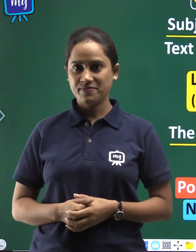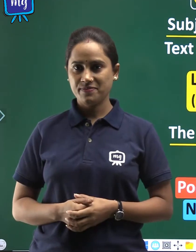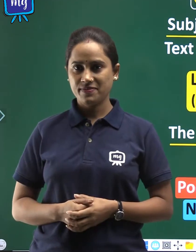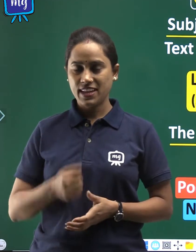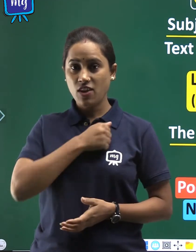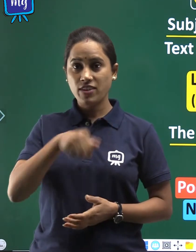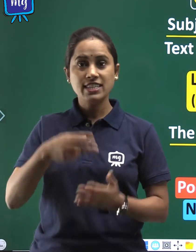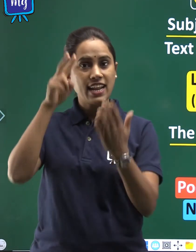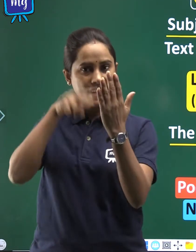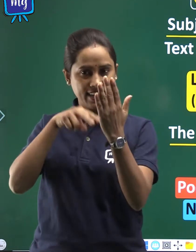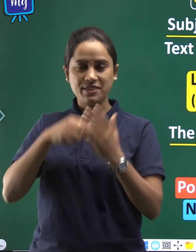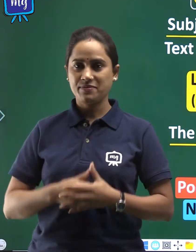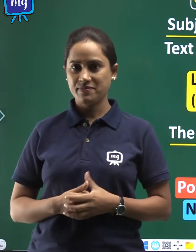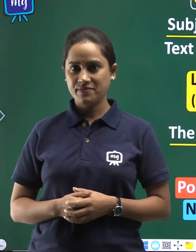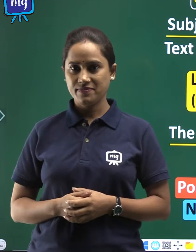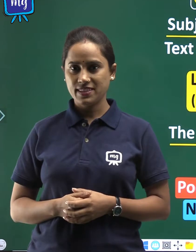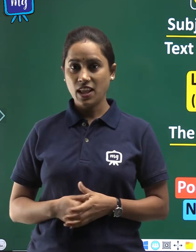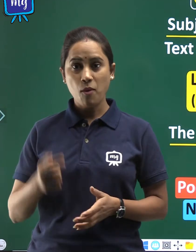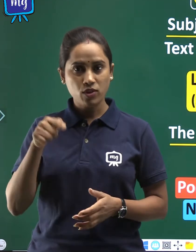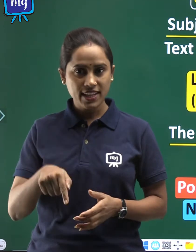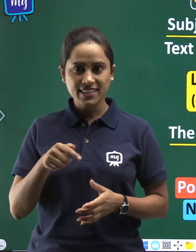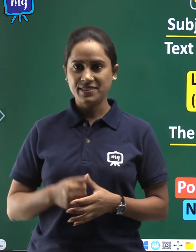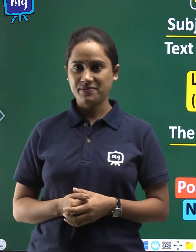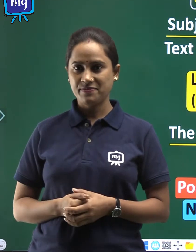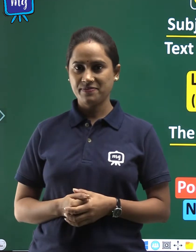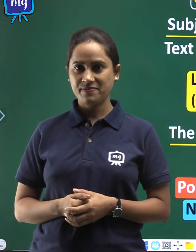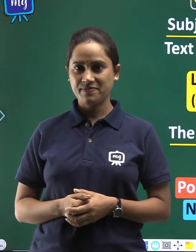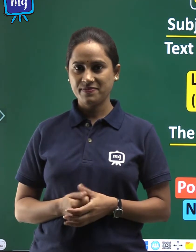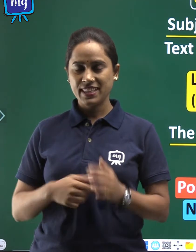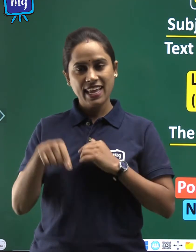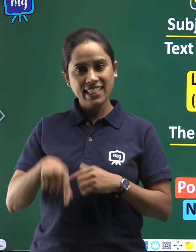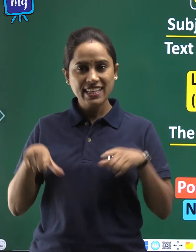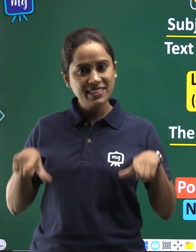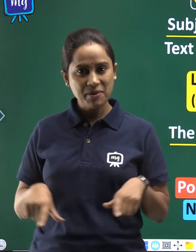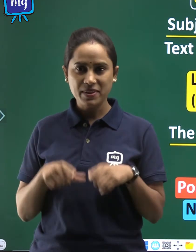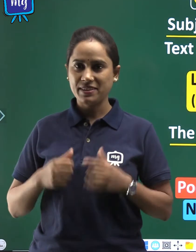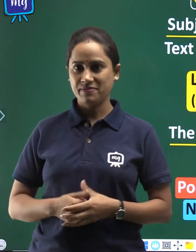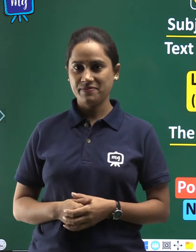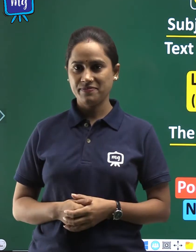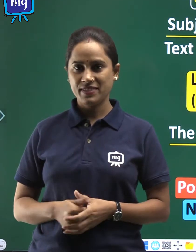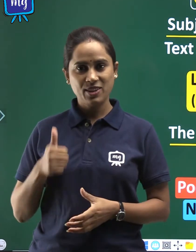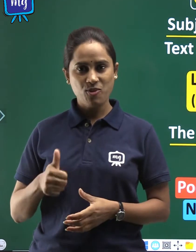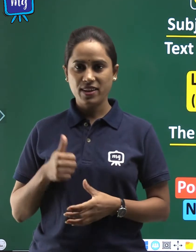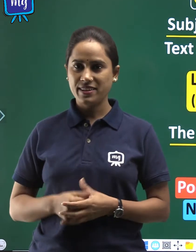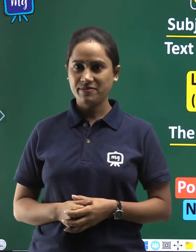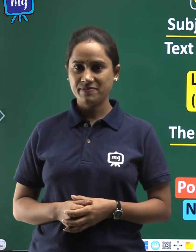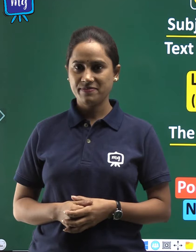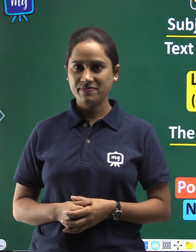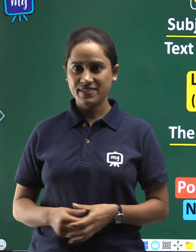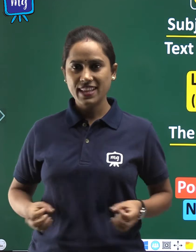We shall read about this in this summary. Okay,